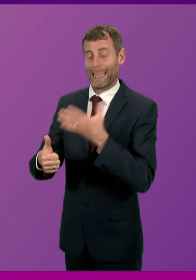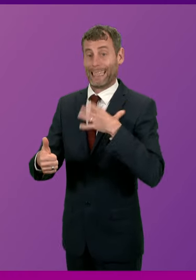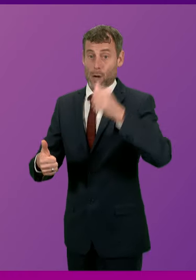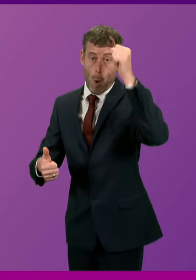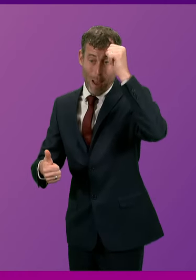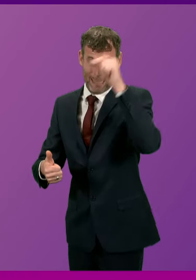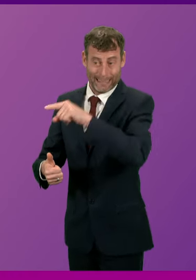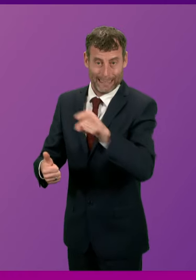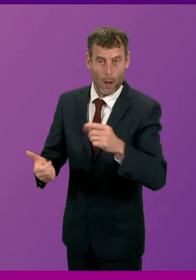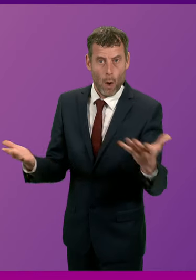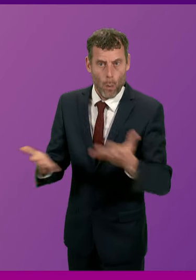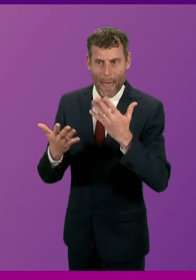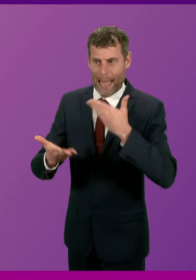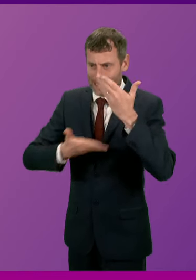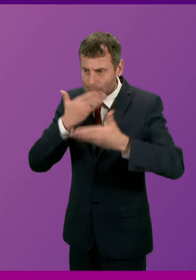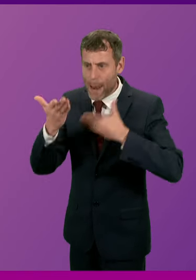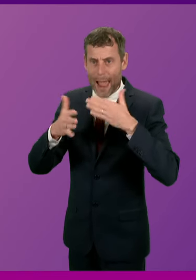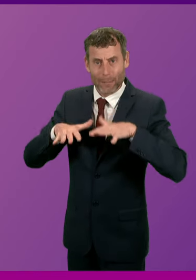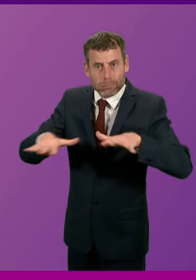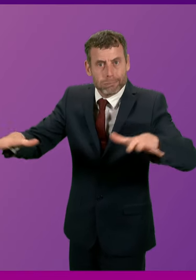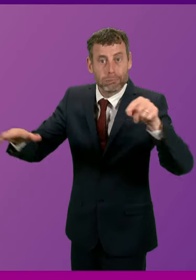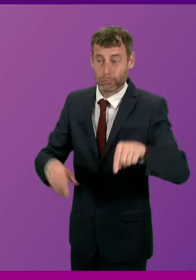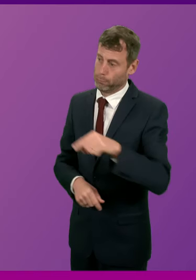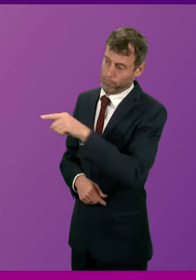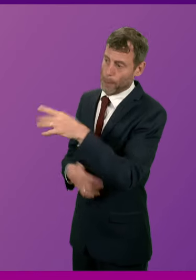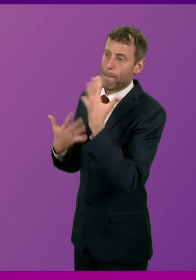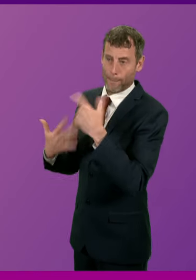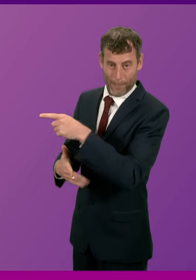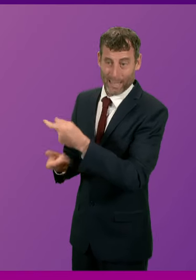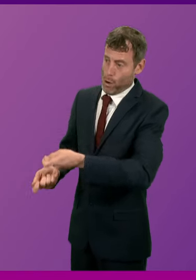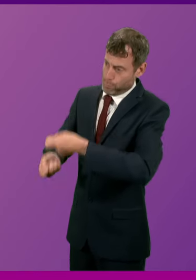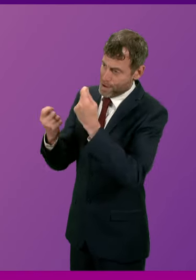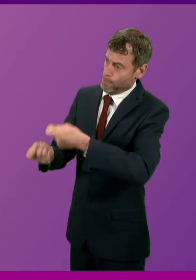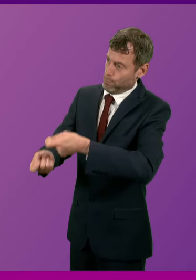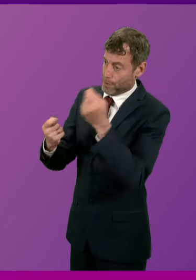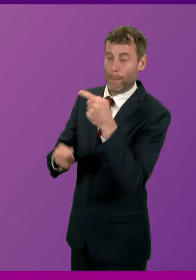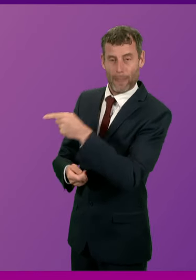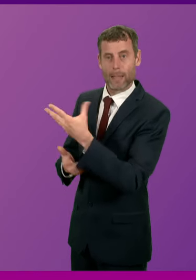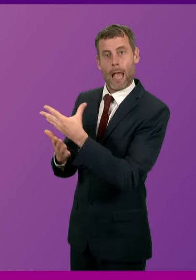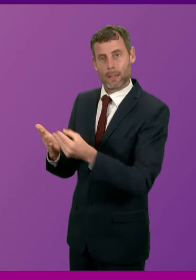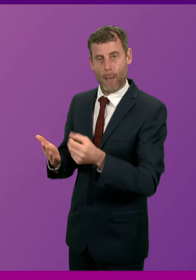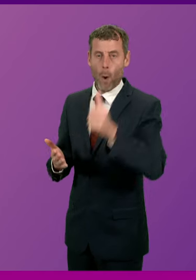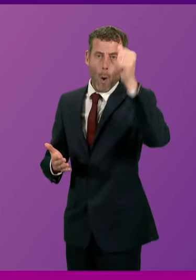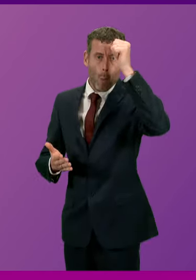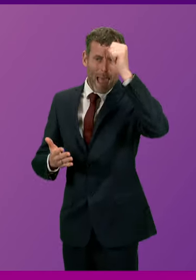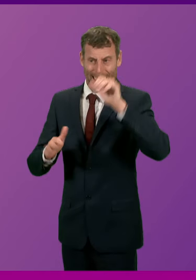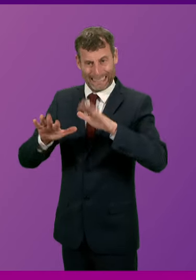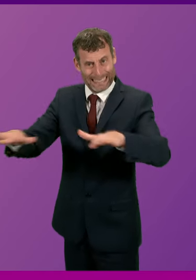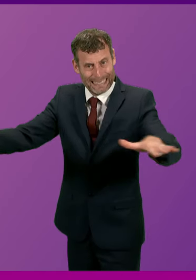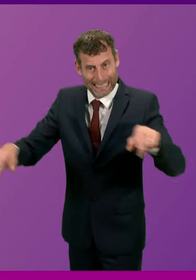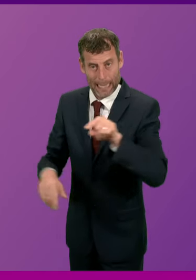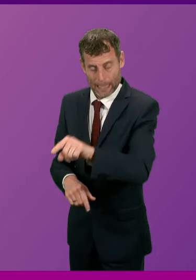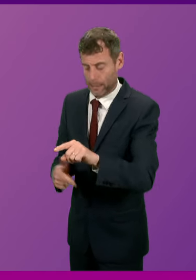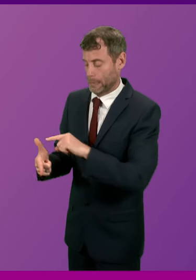raising, which Mr Finlay has contributed to in his exchange, raising this issue with me at First Minister's question. There is the